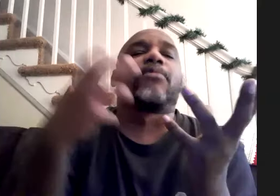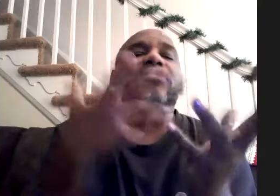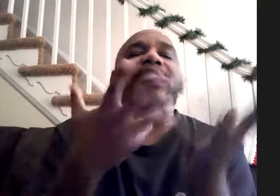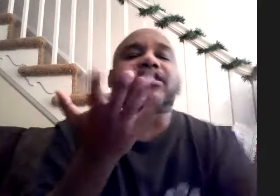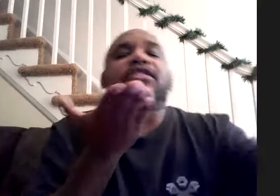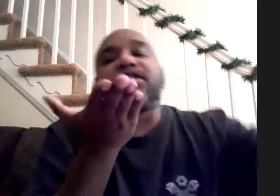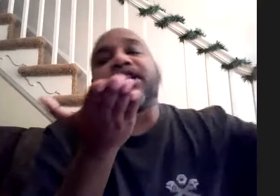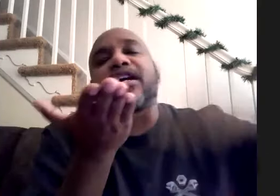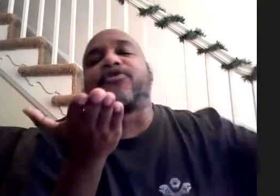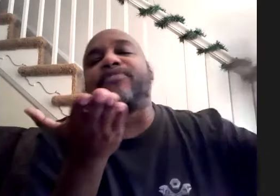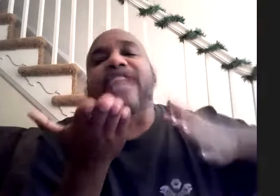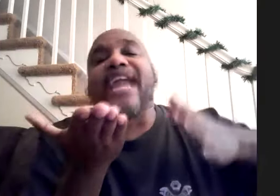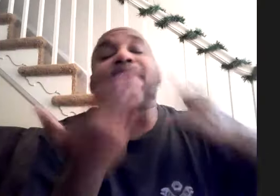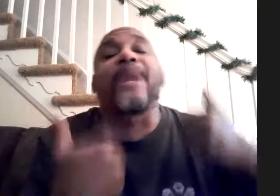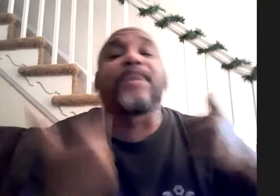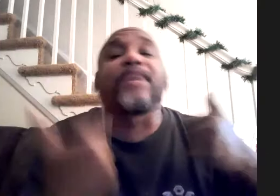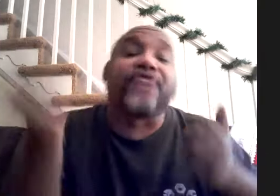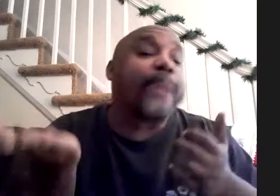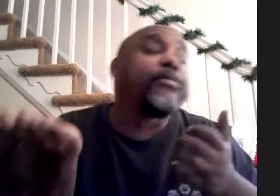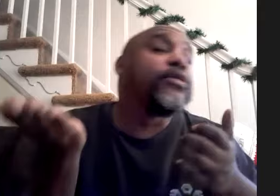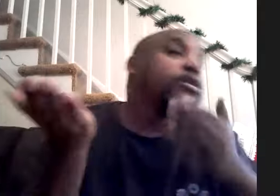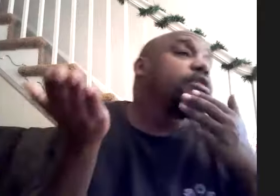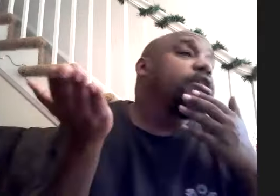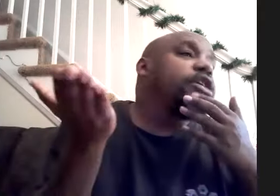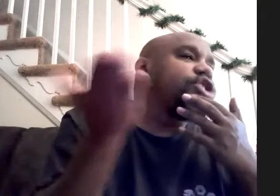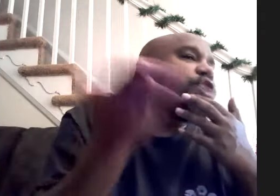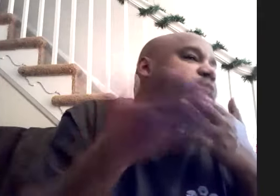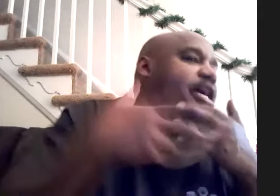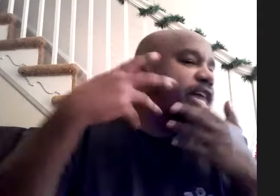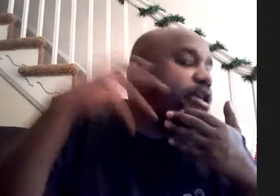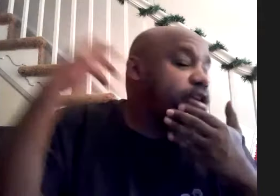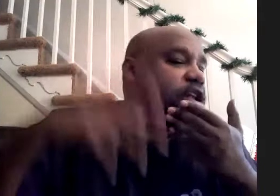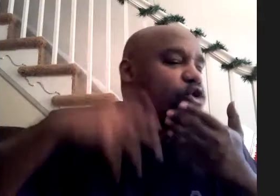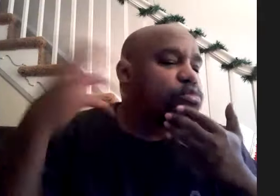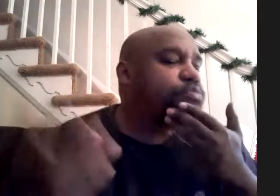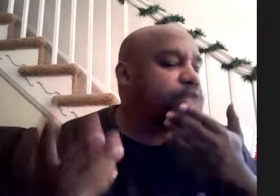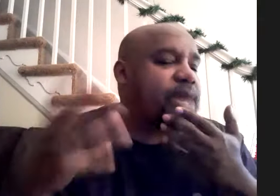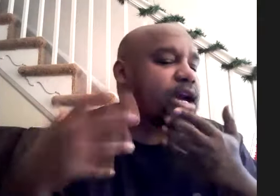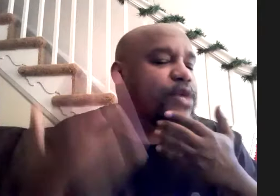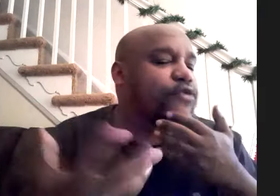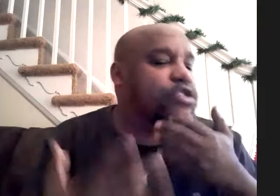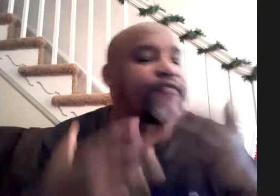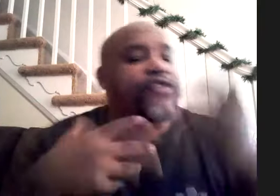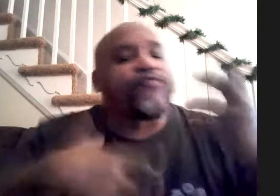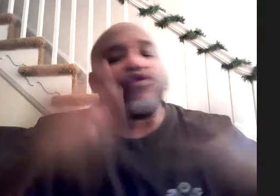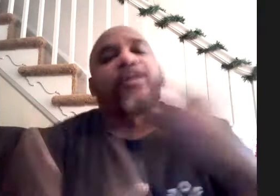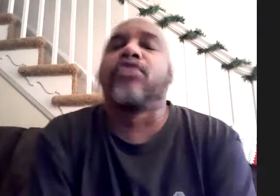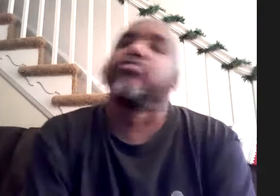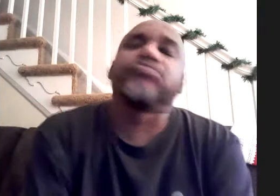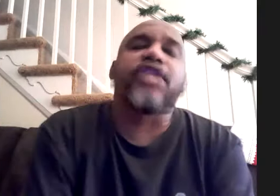it that's the thing that comes from the jazz in my opinion with them is you know they they you know they make up different stuff and flip it so